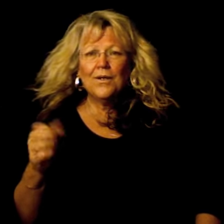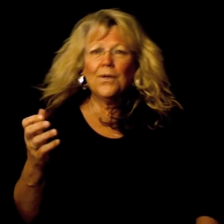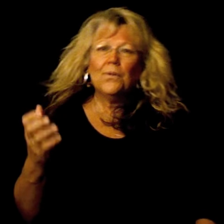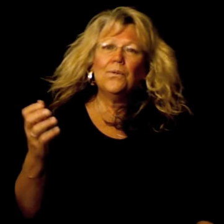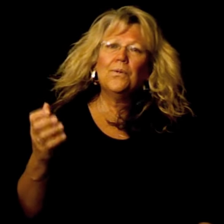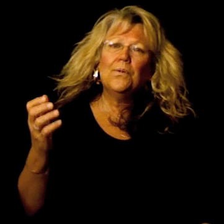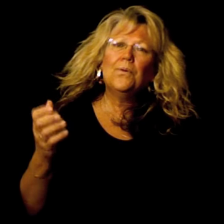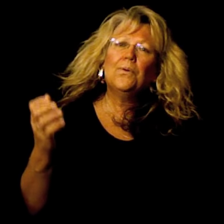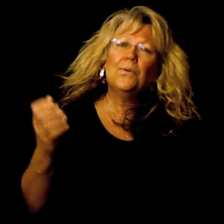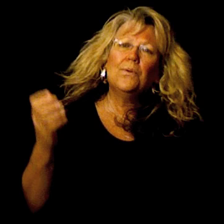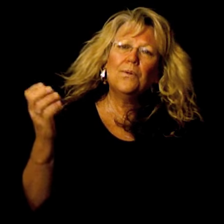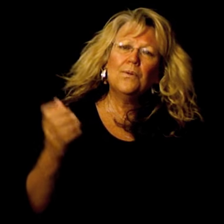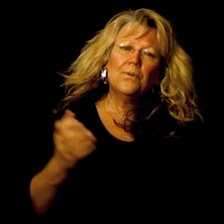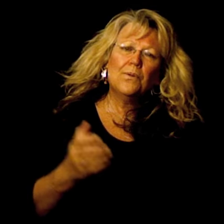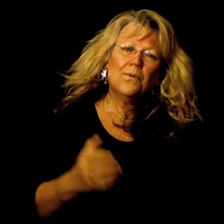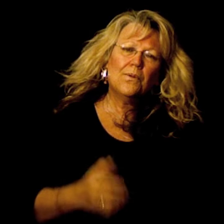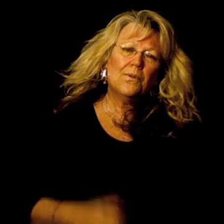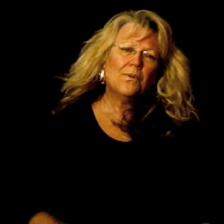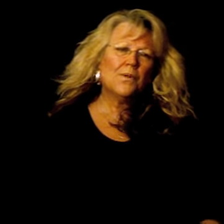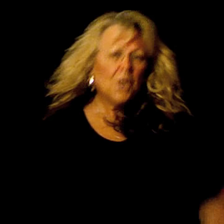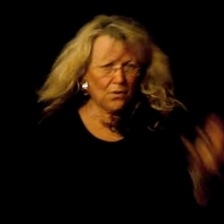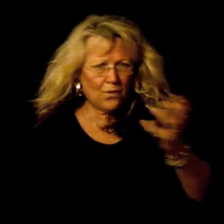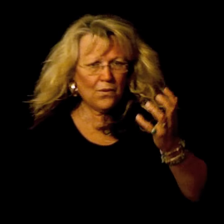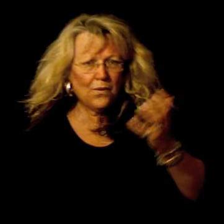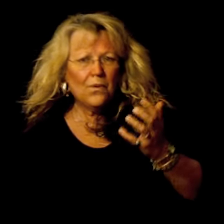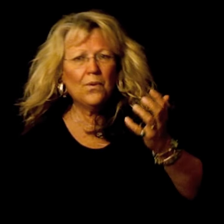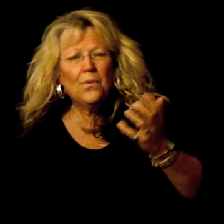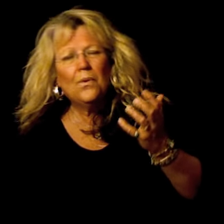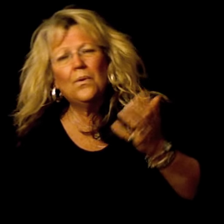Ooh, ooh, ooh.